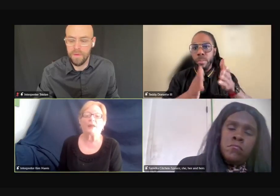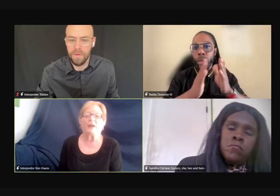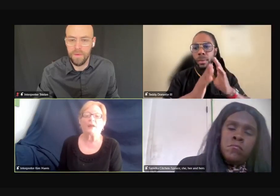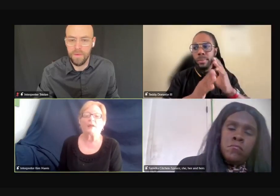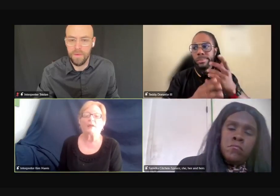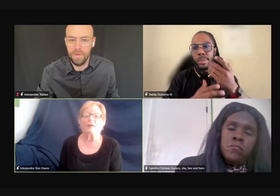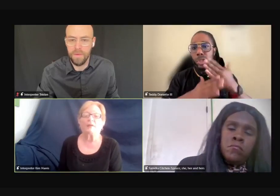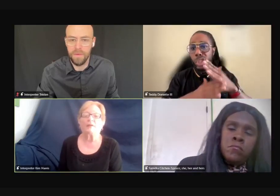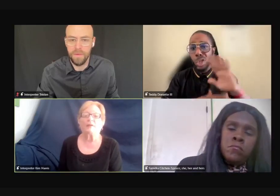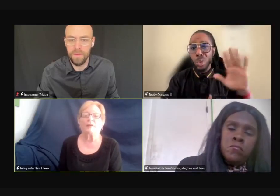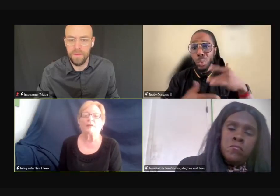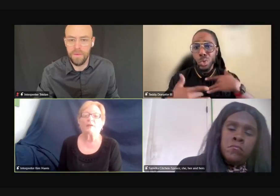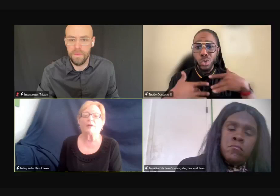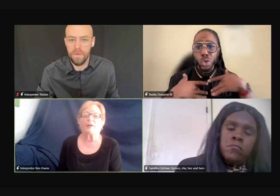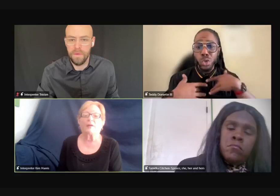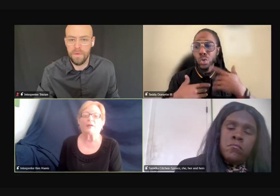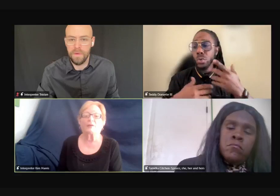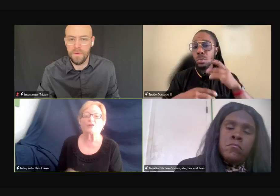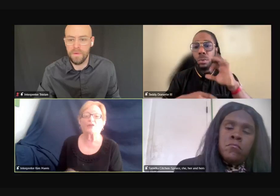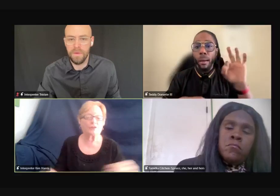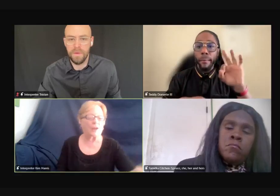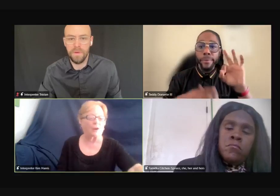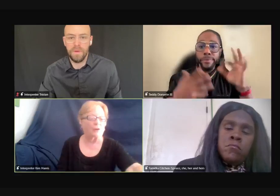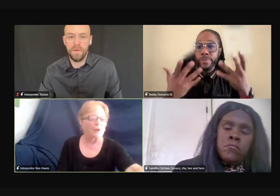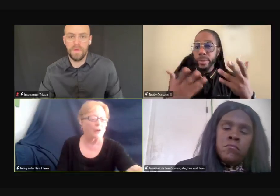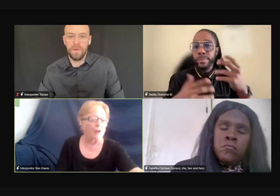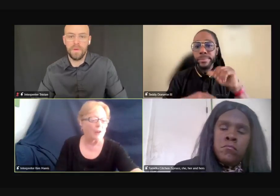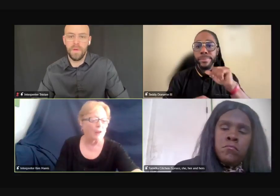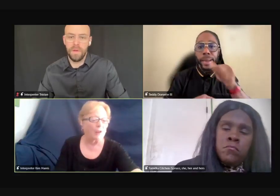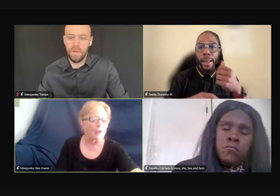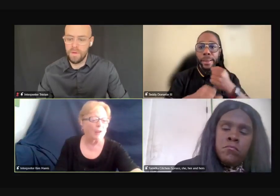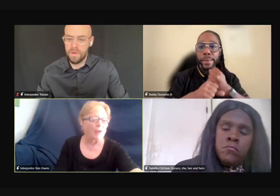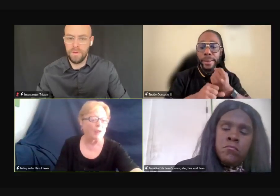share.